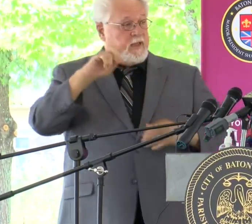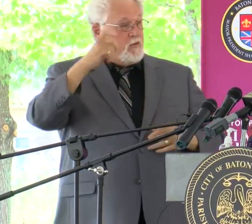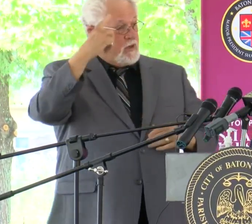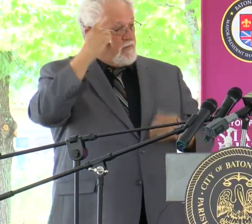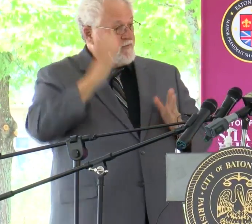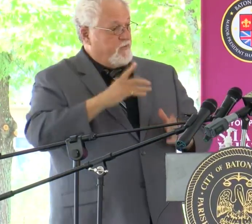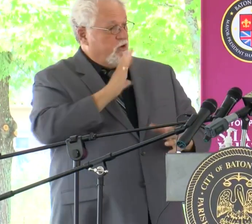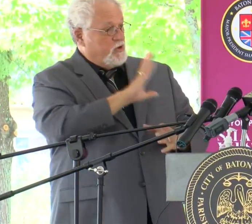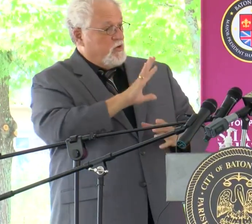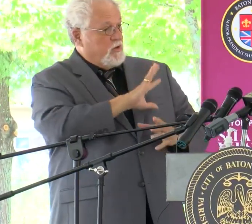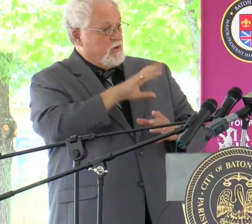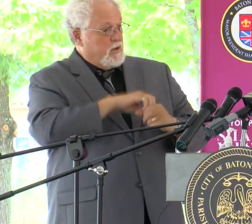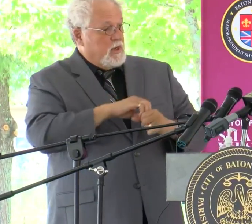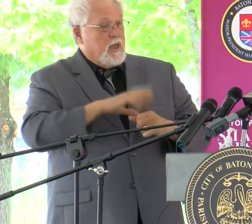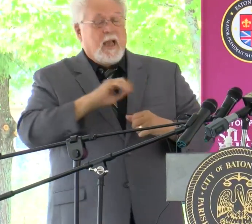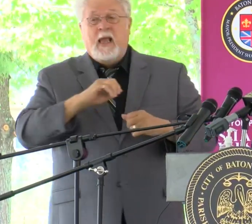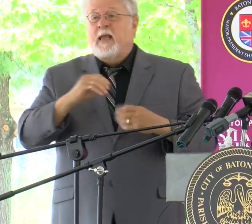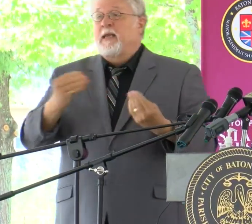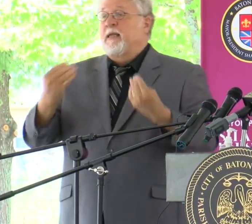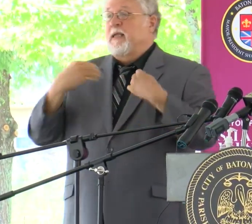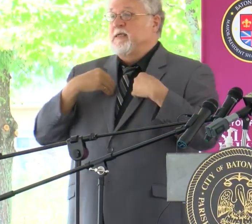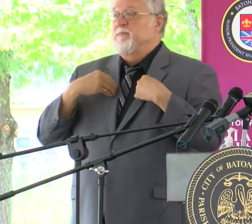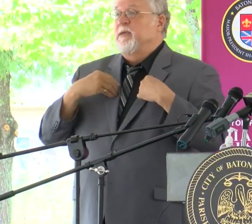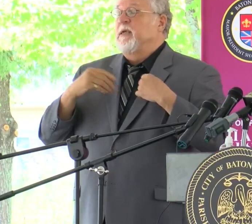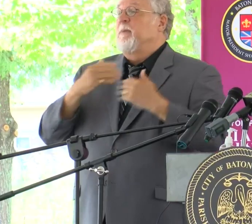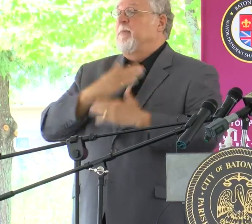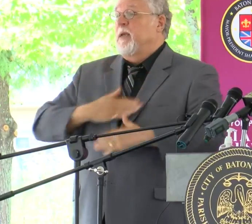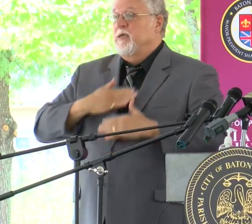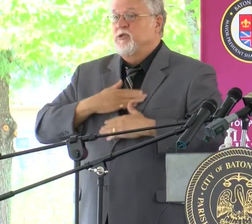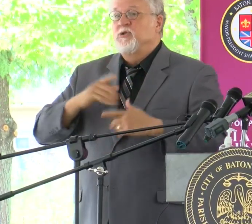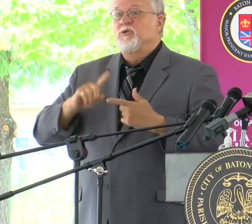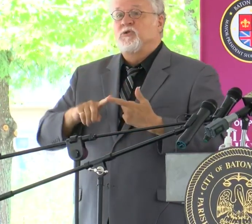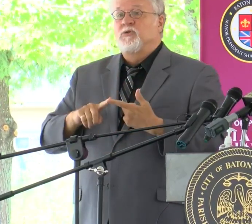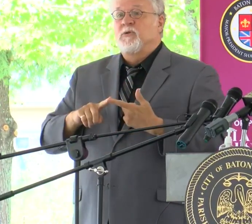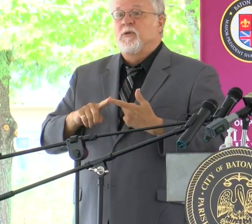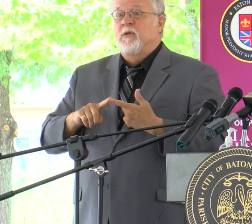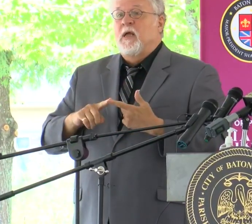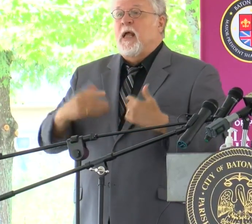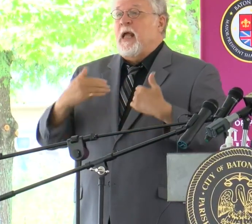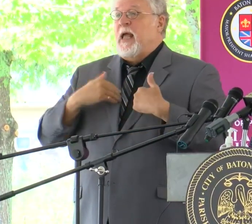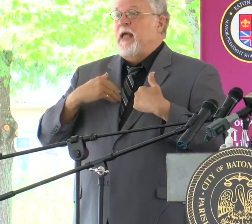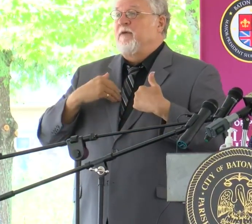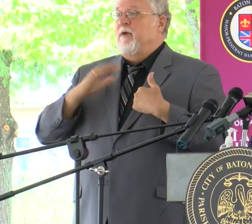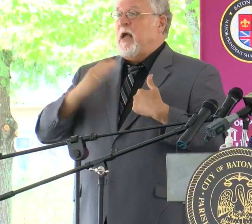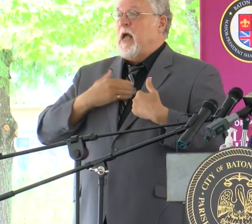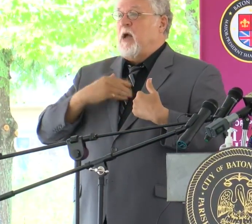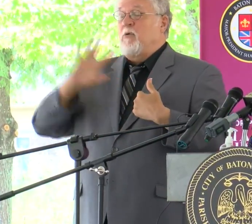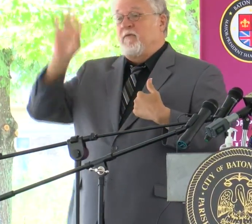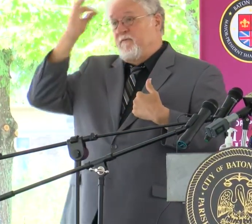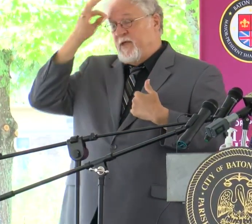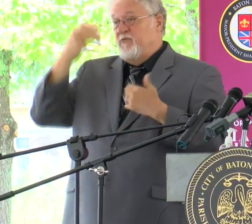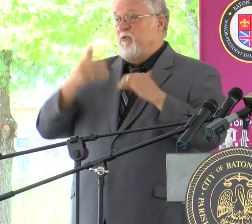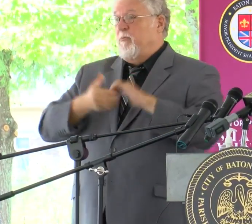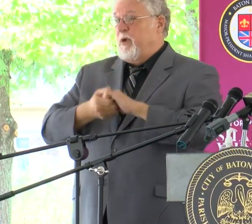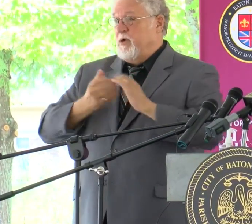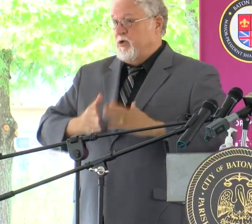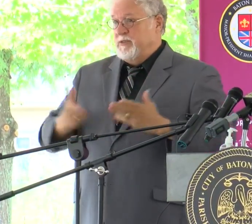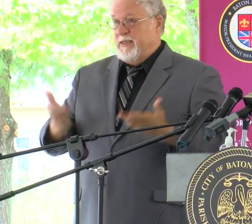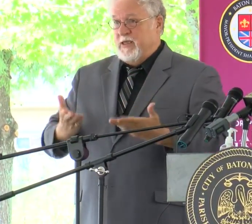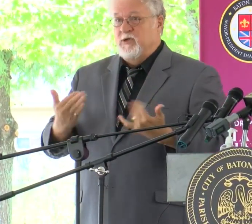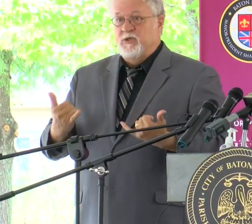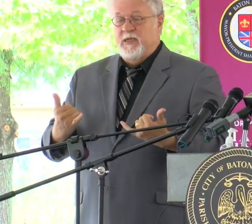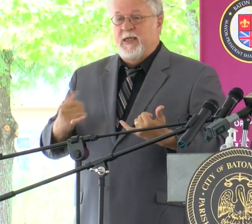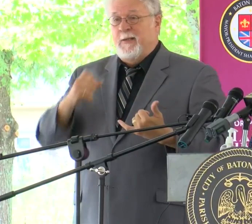your partnership. And it gives me a great pleasure to have one of our federal partners who is here